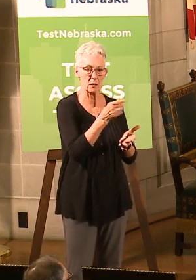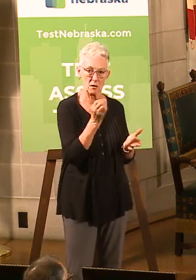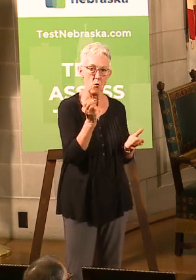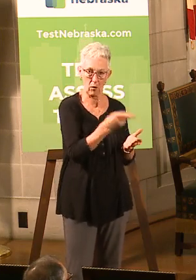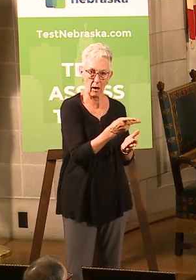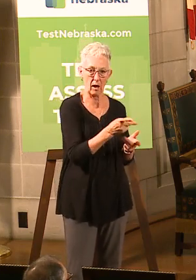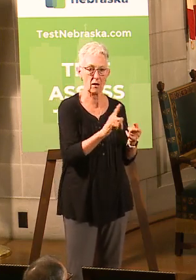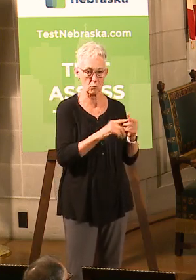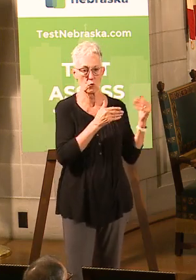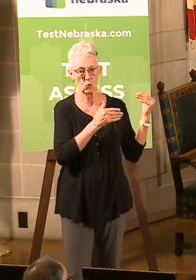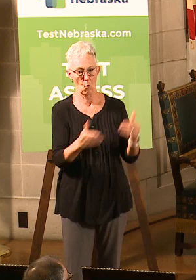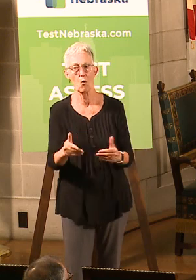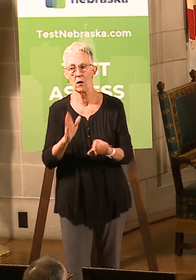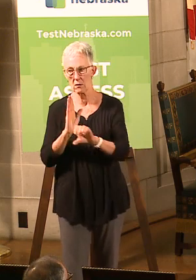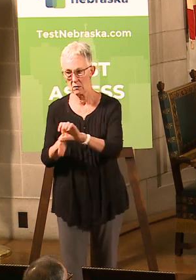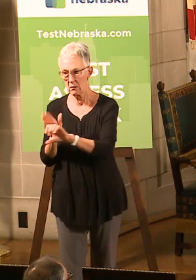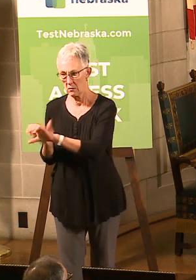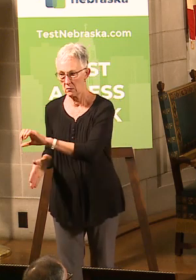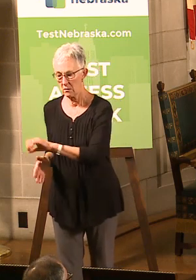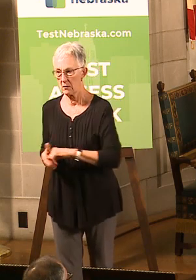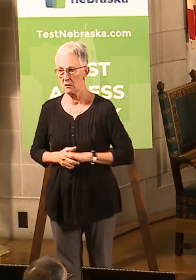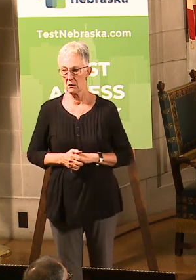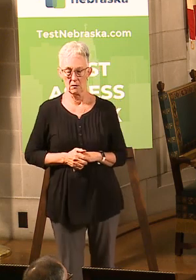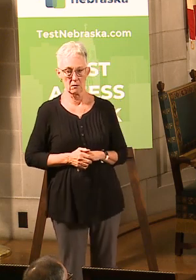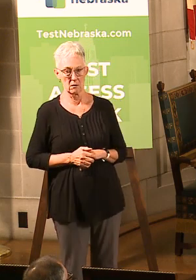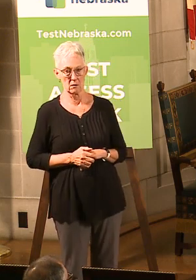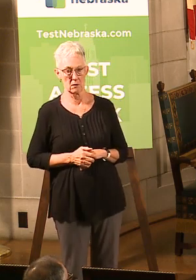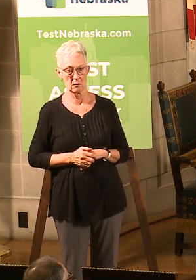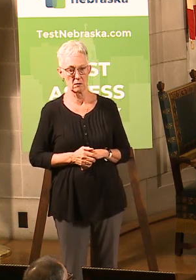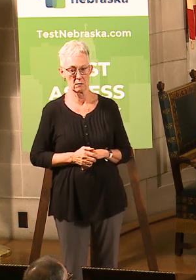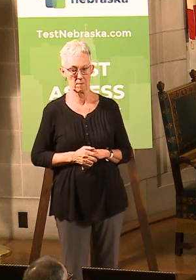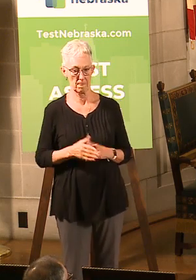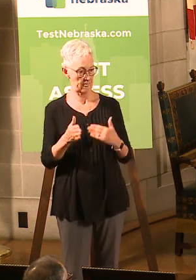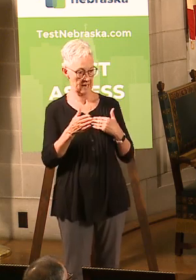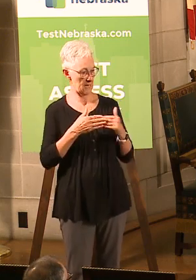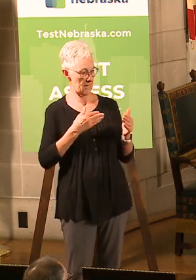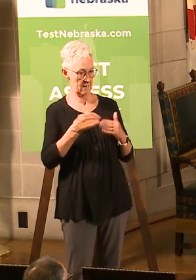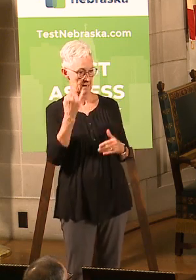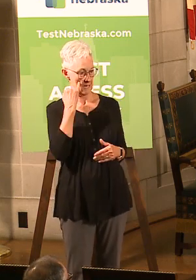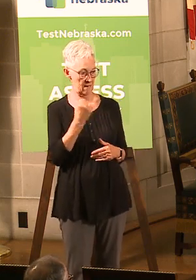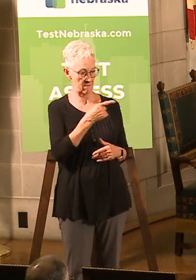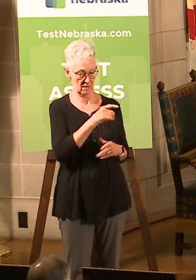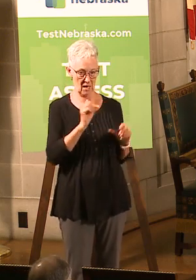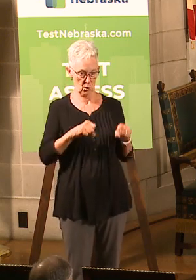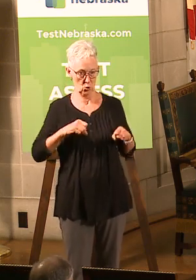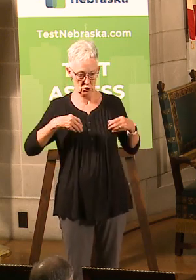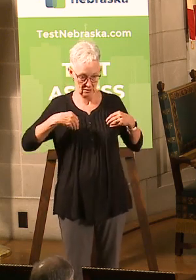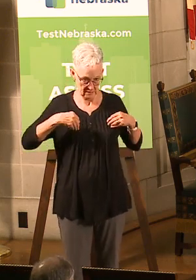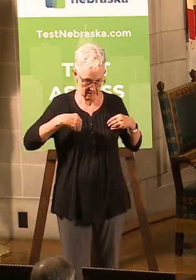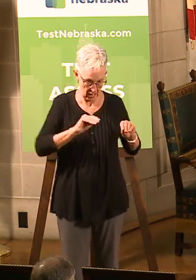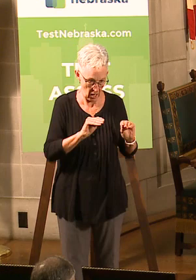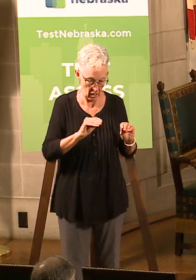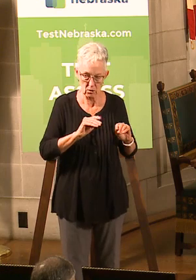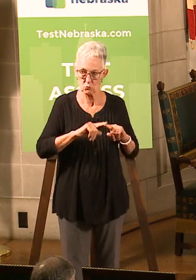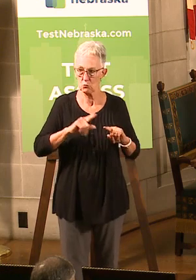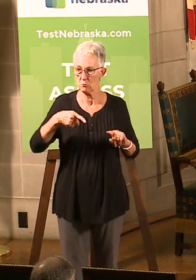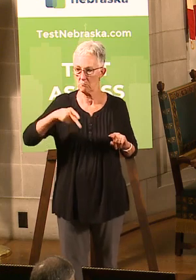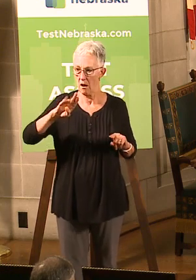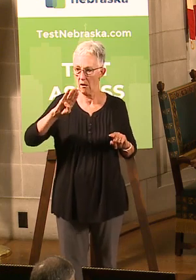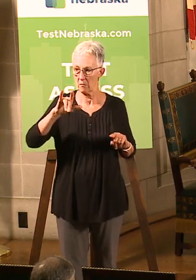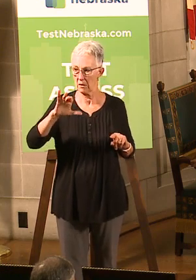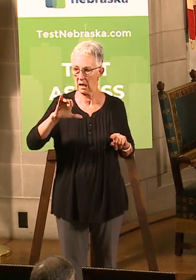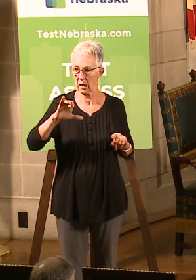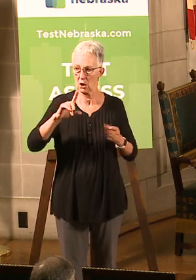lockers, by and large, are booked up through March. So even if they were able to sell to the public, they could get those USDA inspectors in,